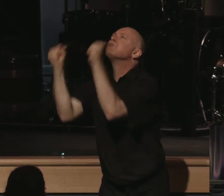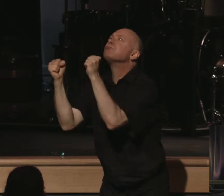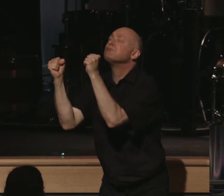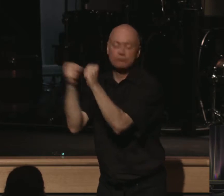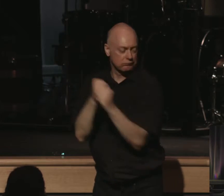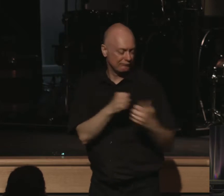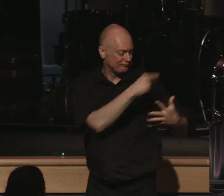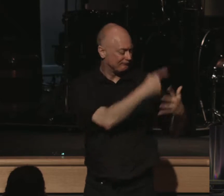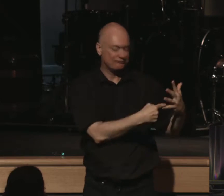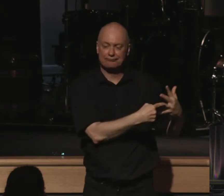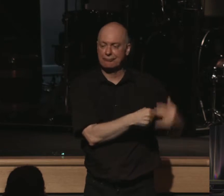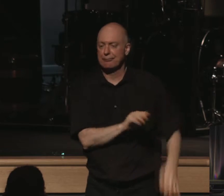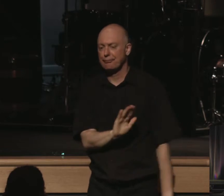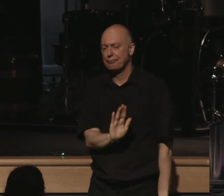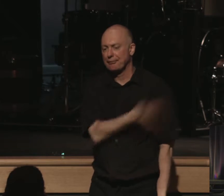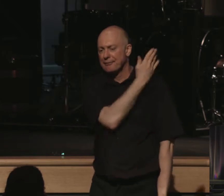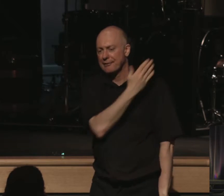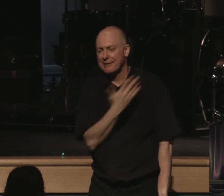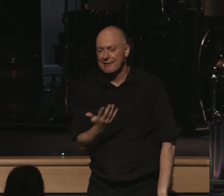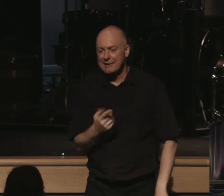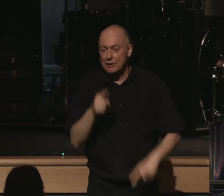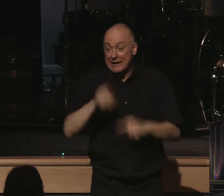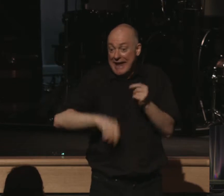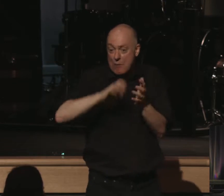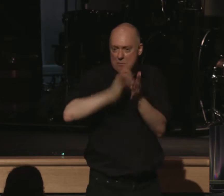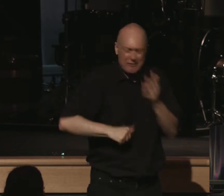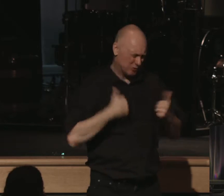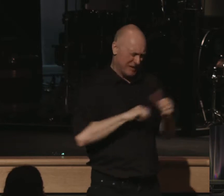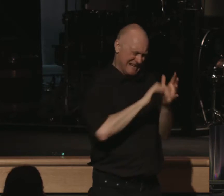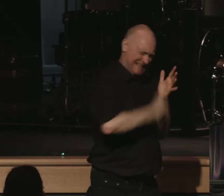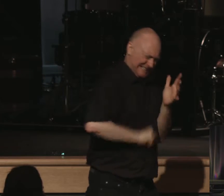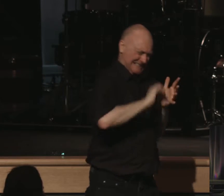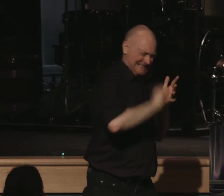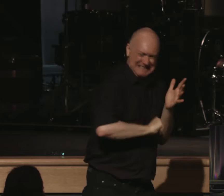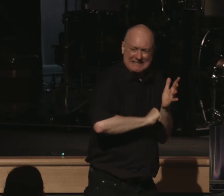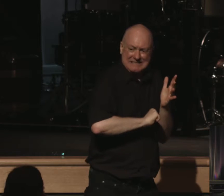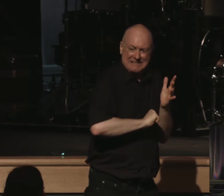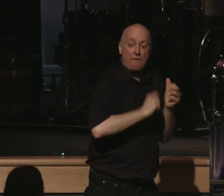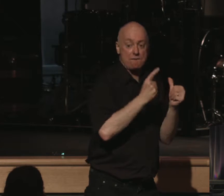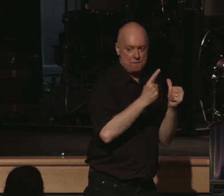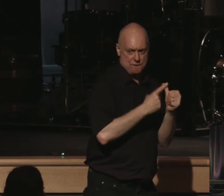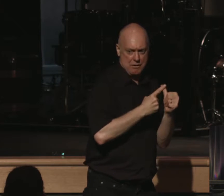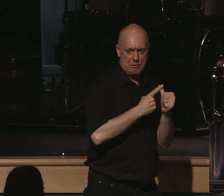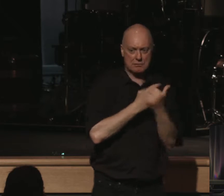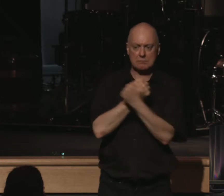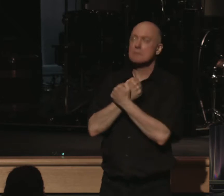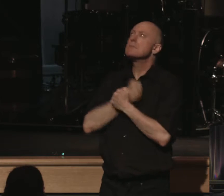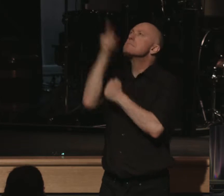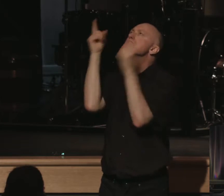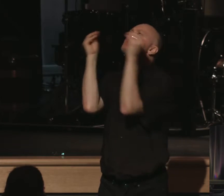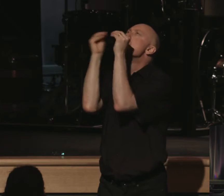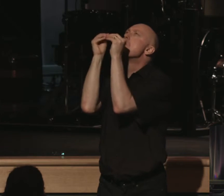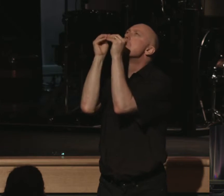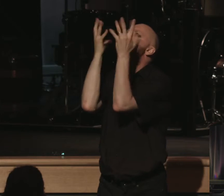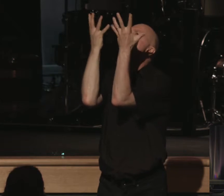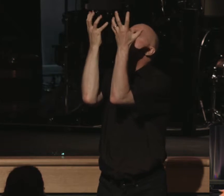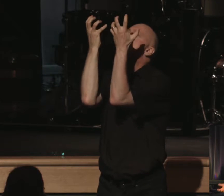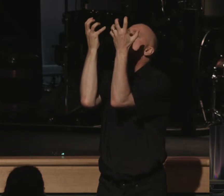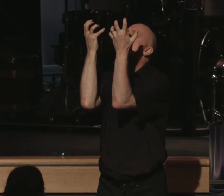can't control or beat down or remove these idols from your life until you love something more. The best way to